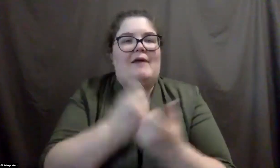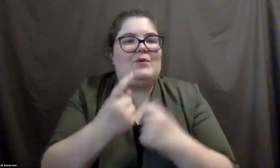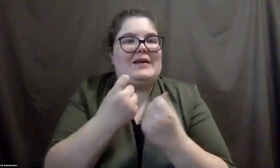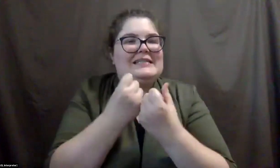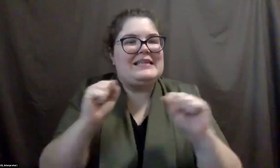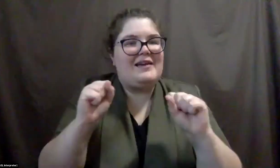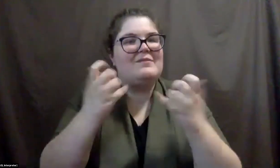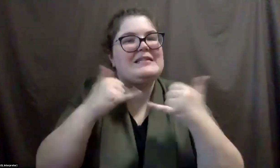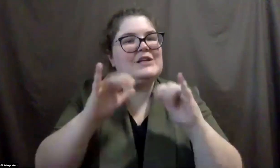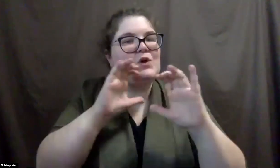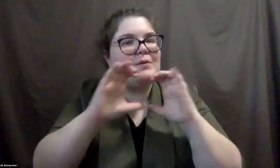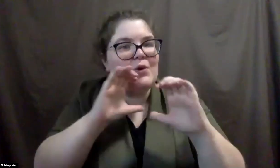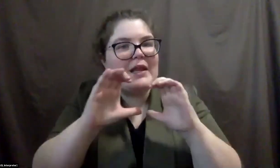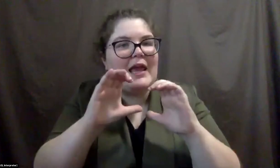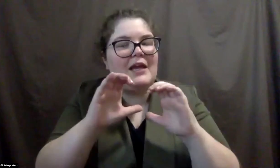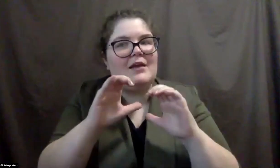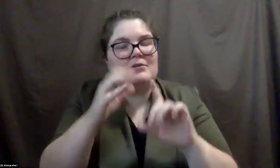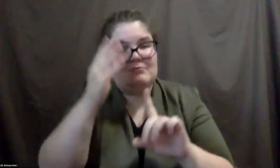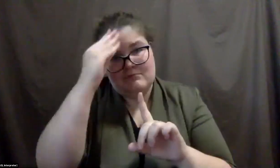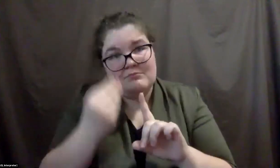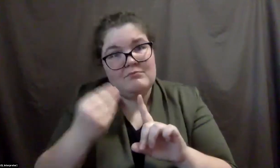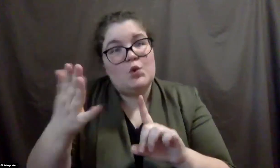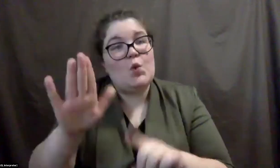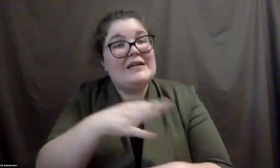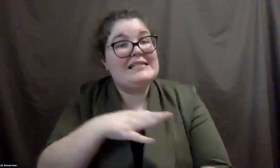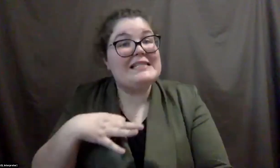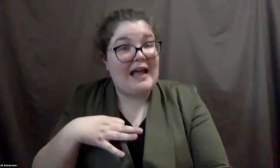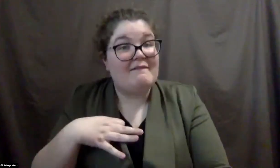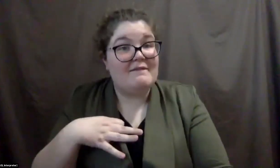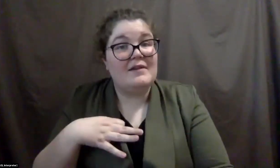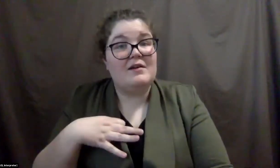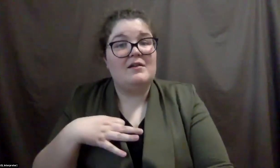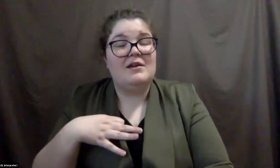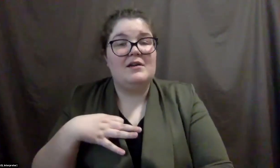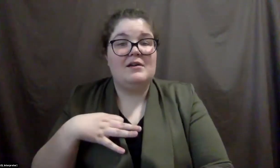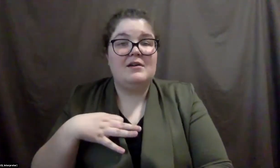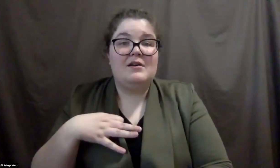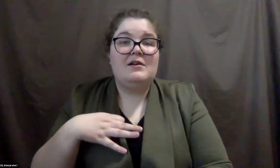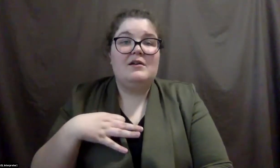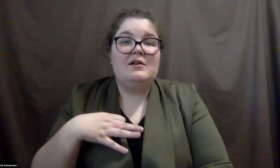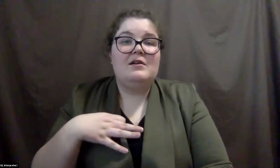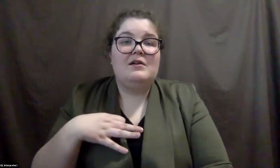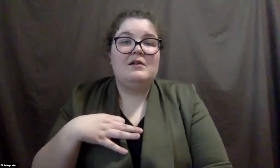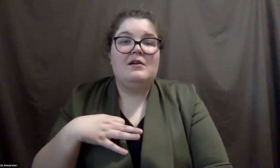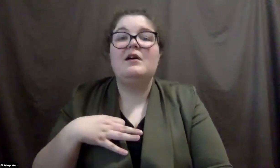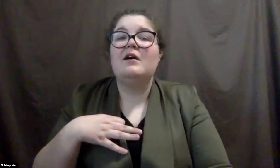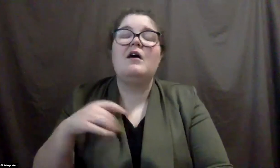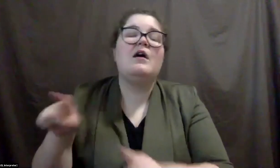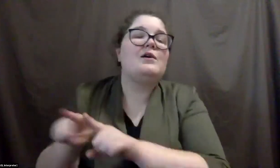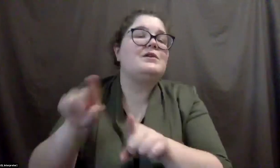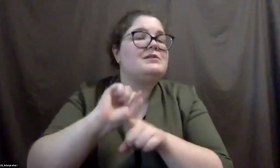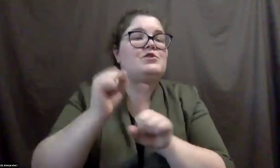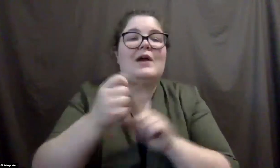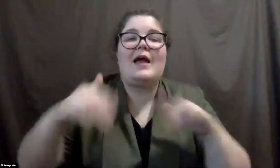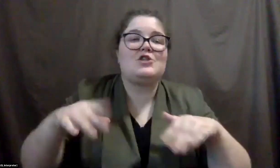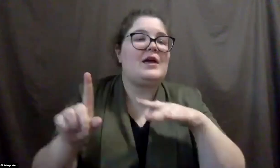that to maybe your staff. Um, and I also, it, it, it's a situation that hasn't come up yet, but I also